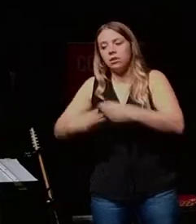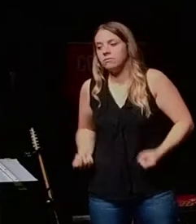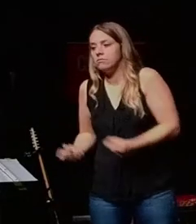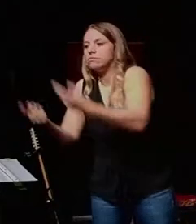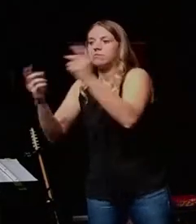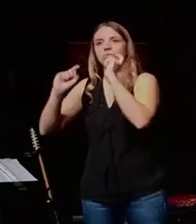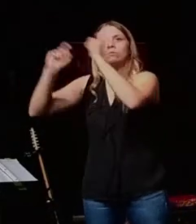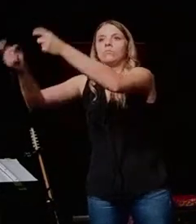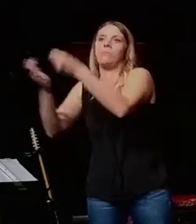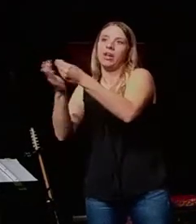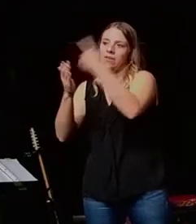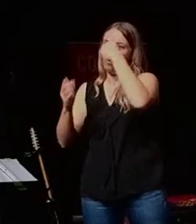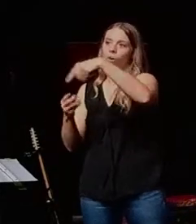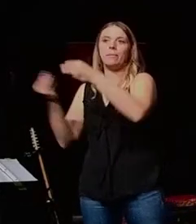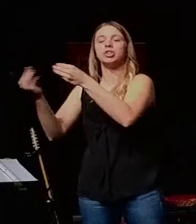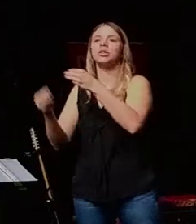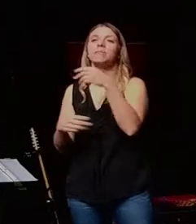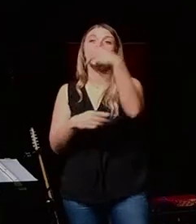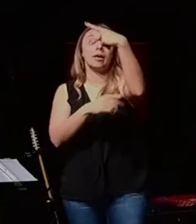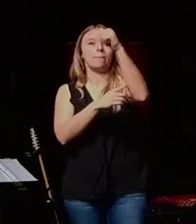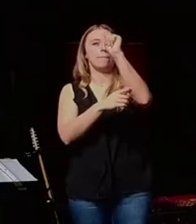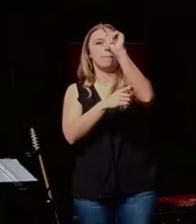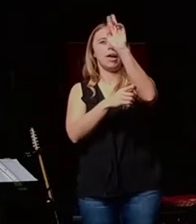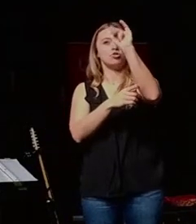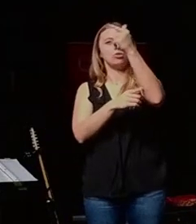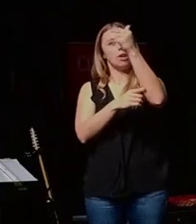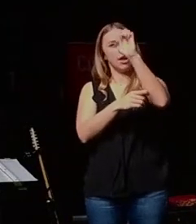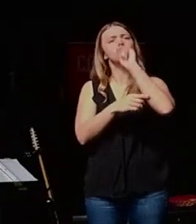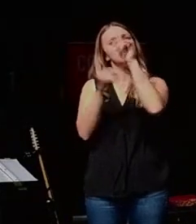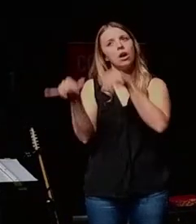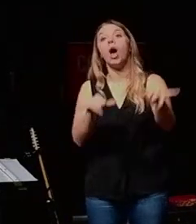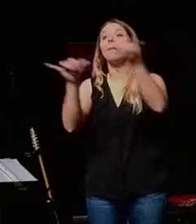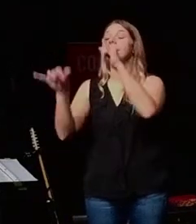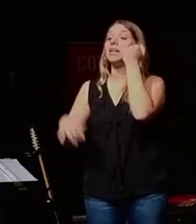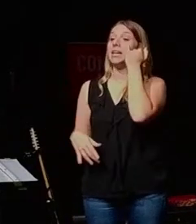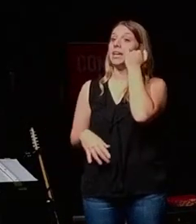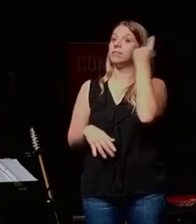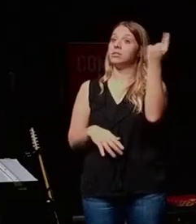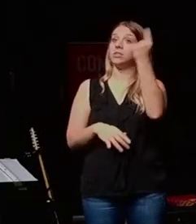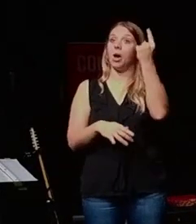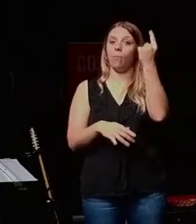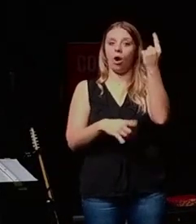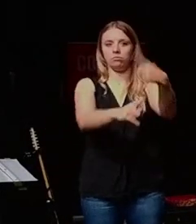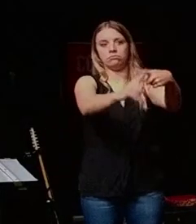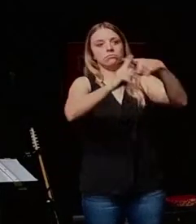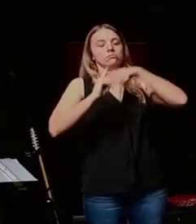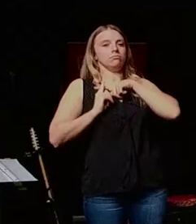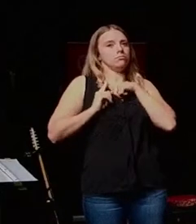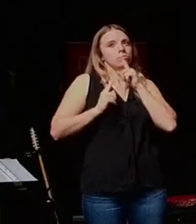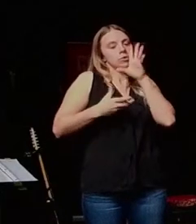And at the time, this idea of patronage was a common idea, is that if somebody become very, sort of came on board, somebody